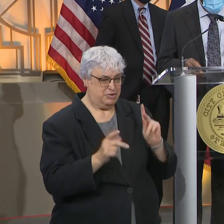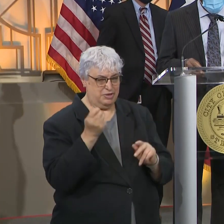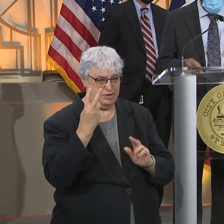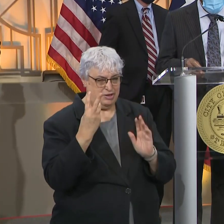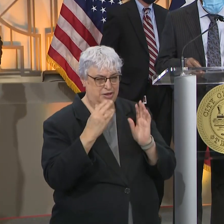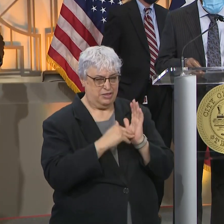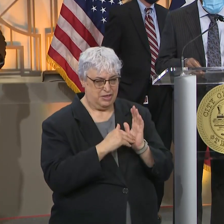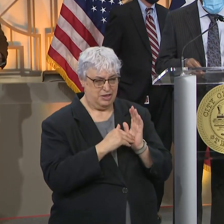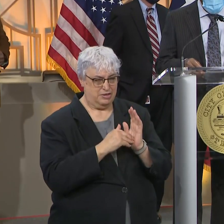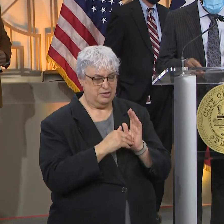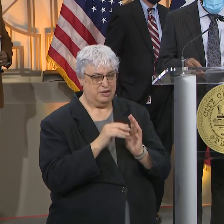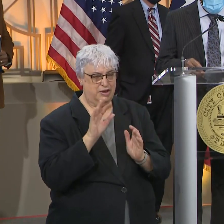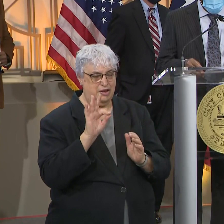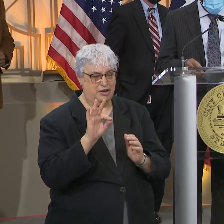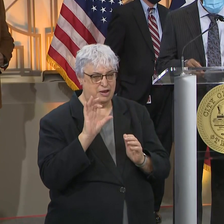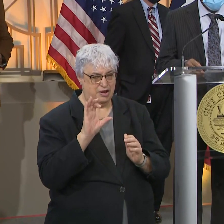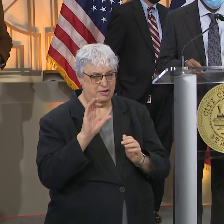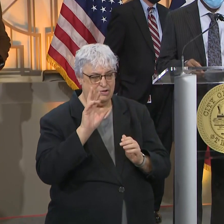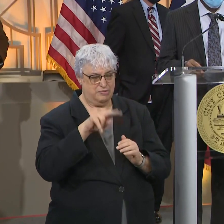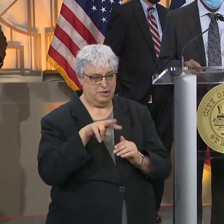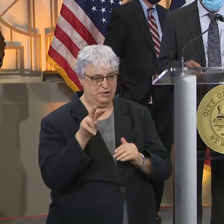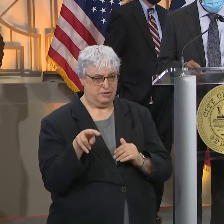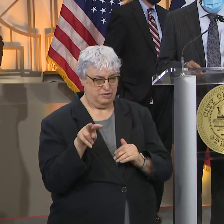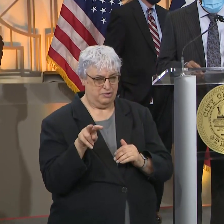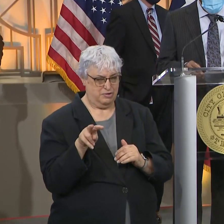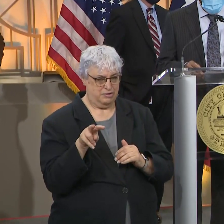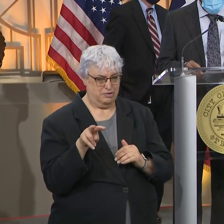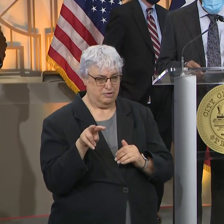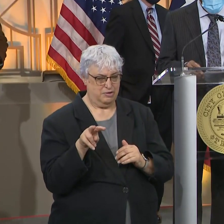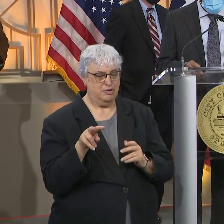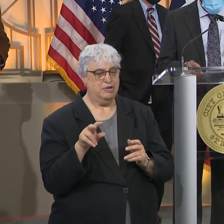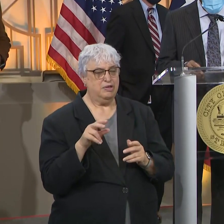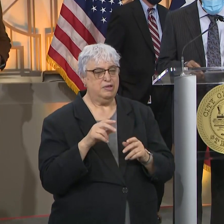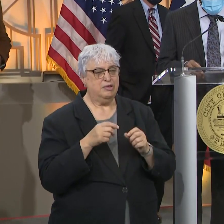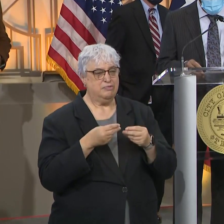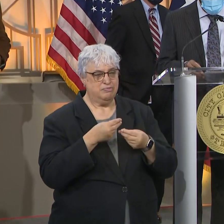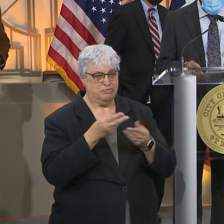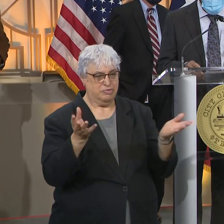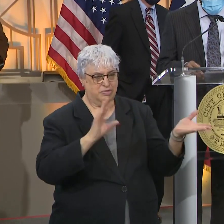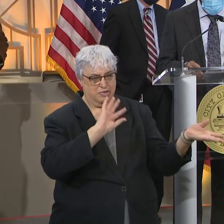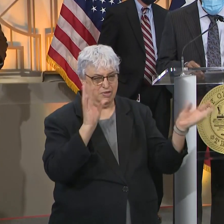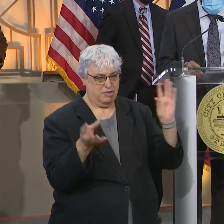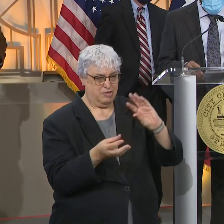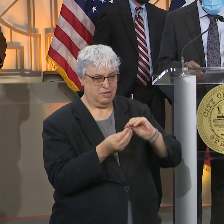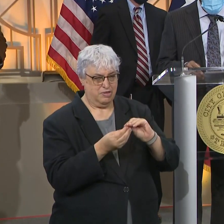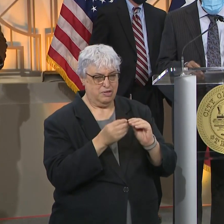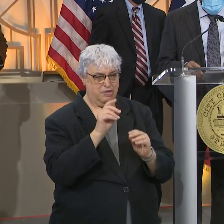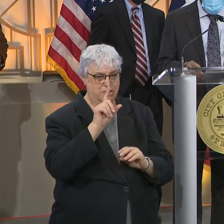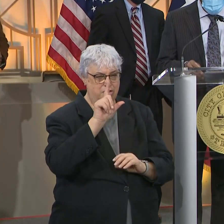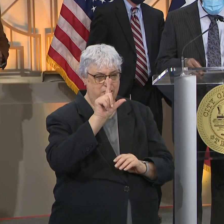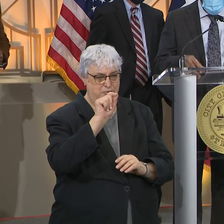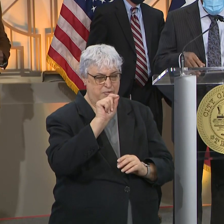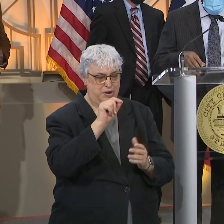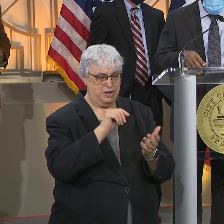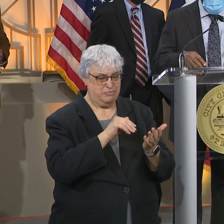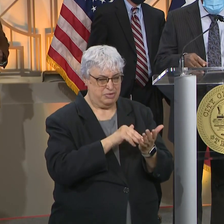16,922 checks went out for a total amount of $20